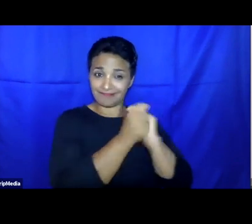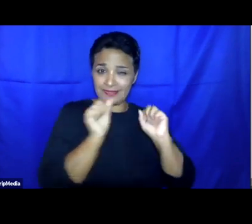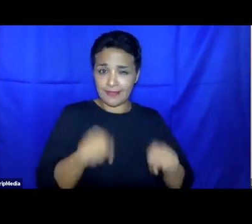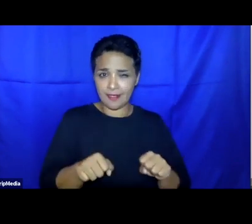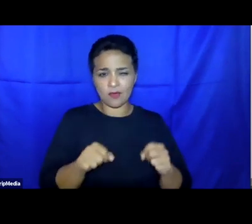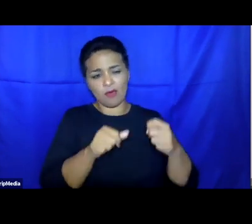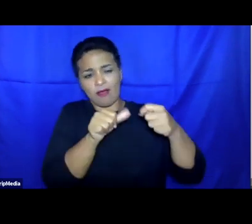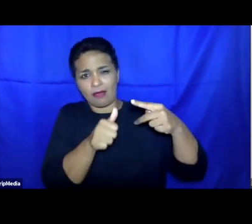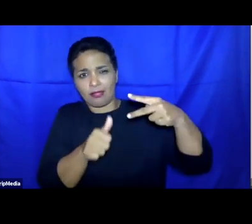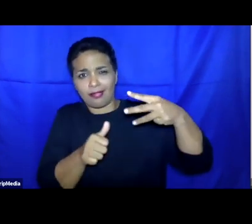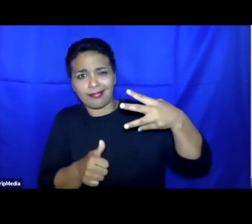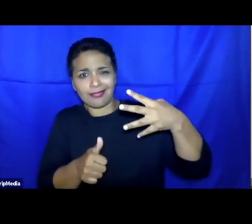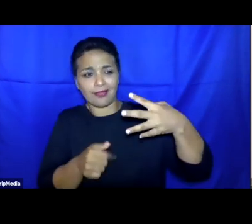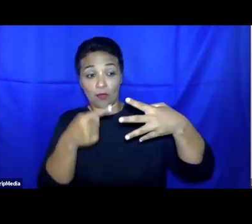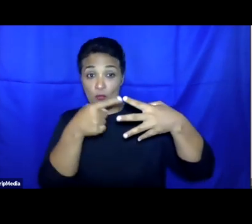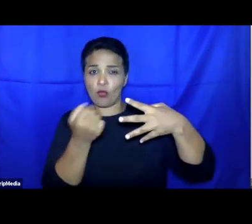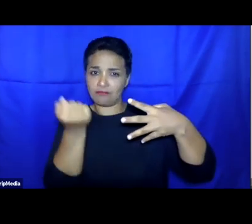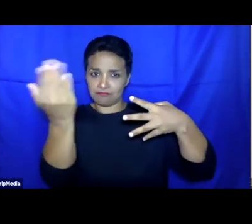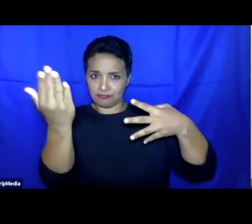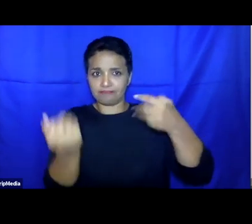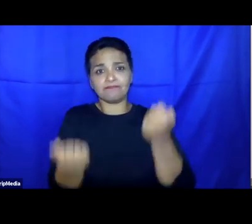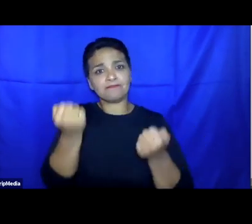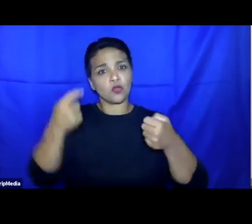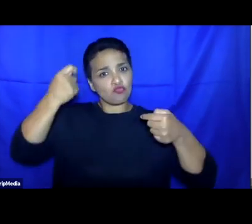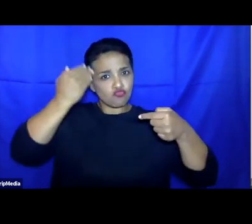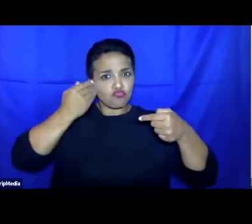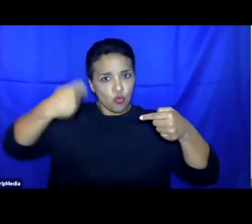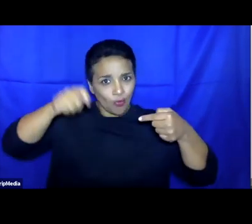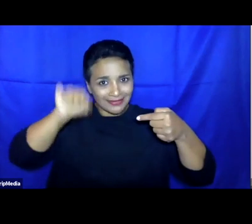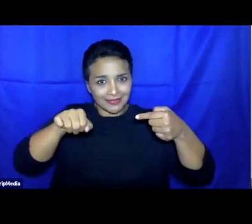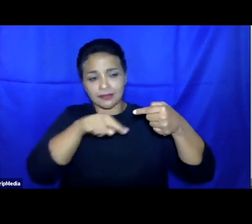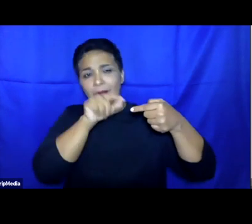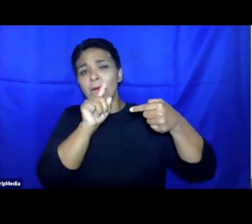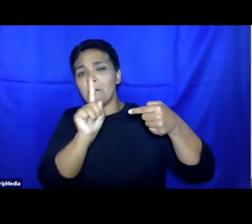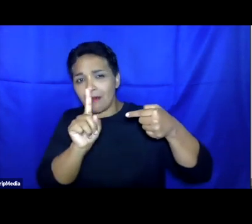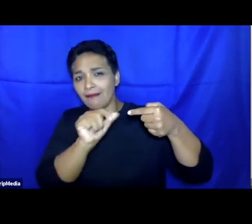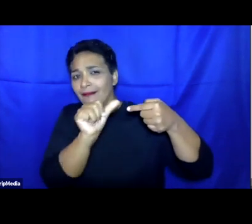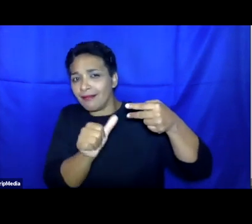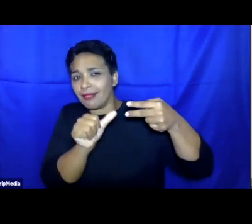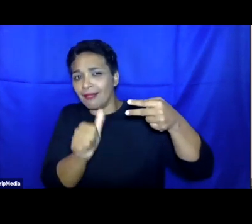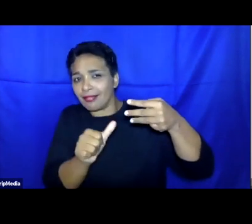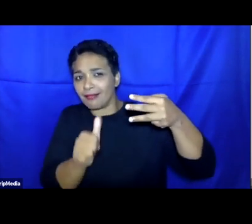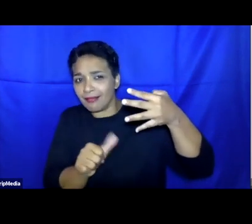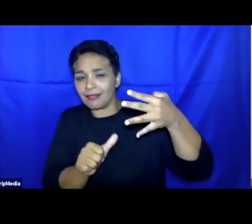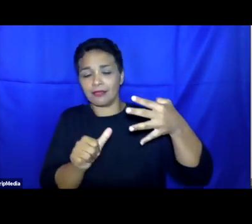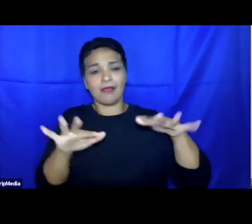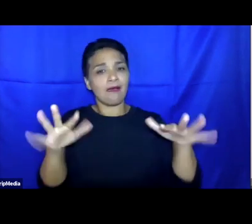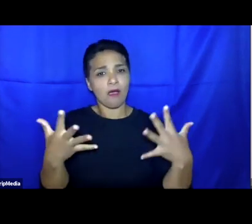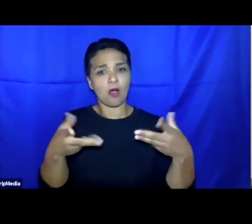to address some of the most negative aspects of